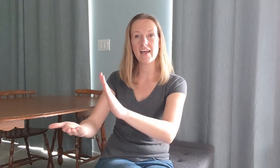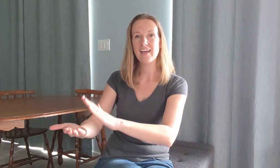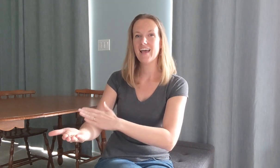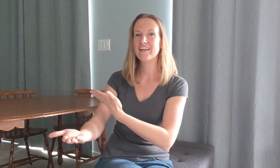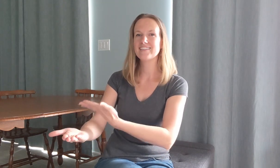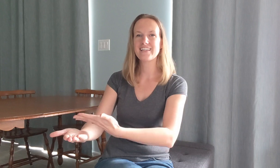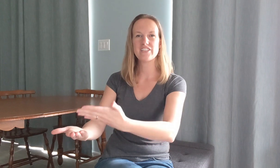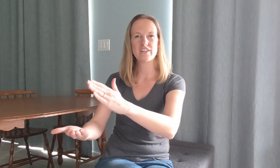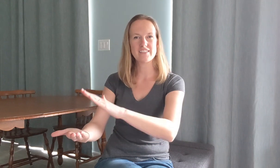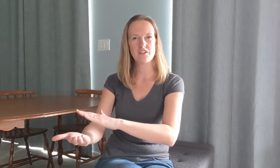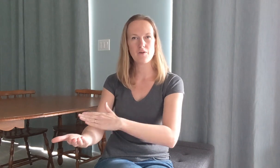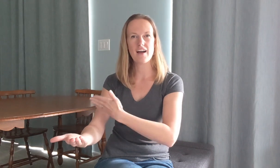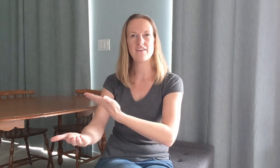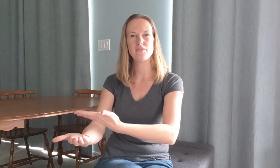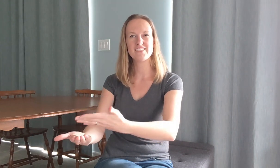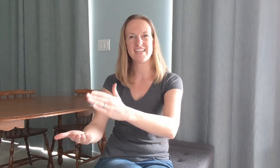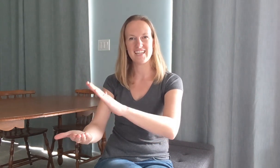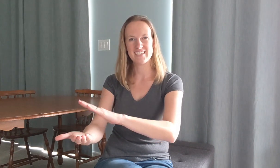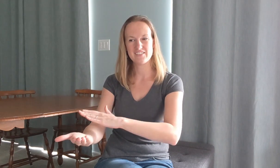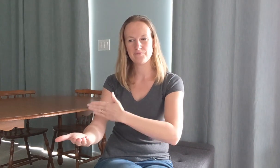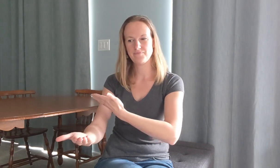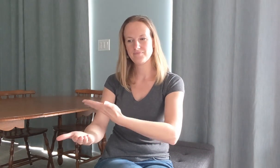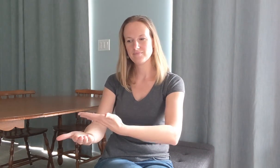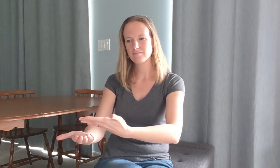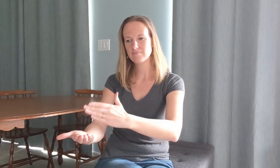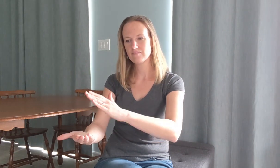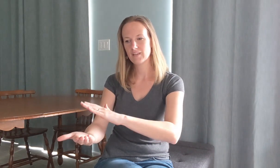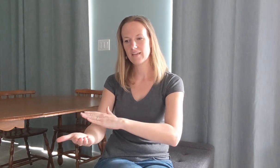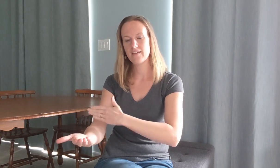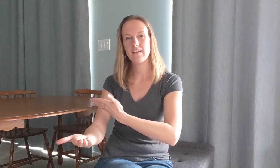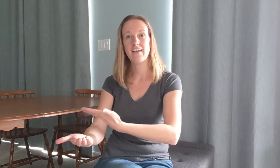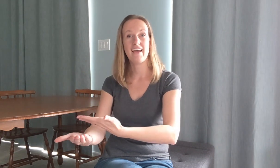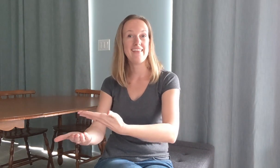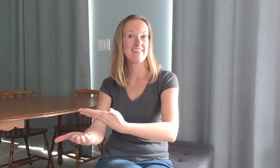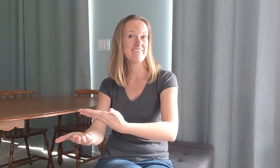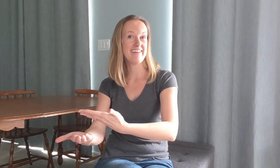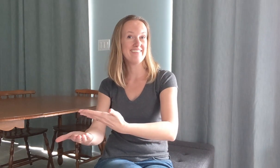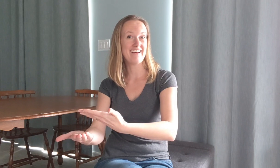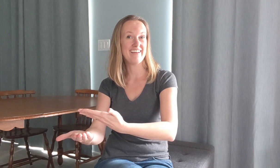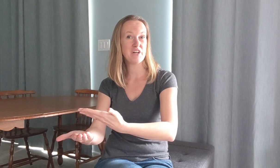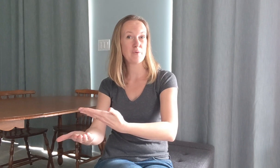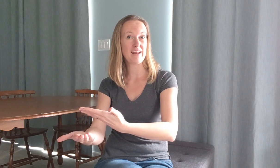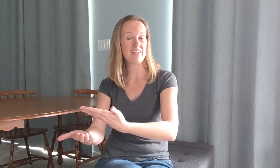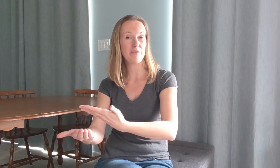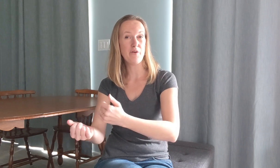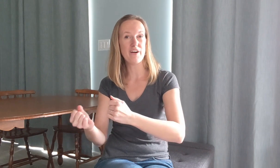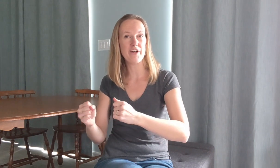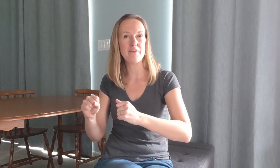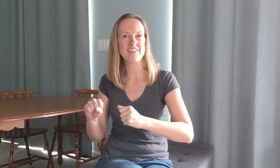and it's like you're directing a choir we'll sing okay and then the final line great are you lord we've done